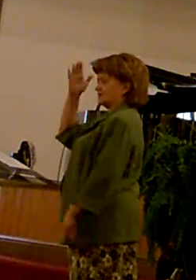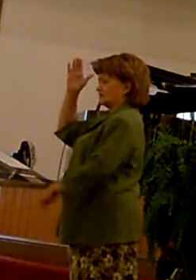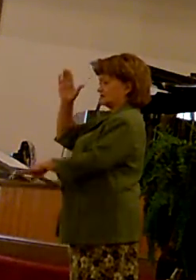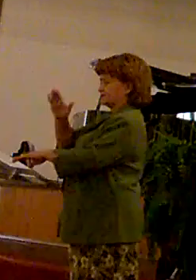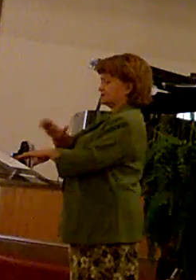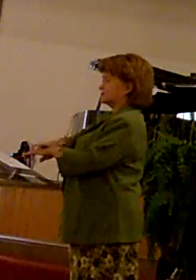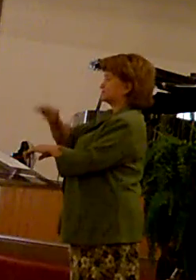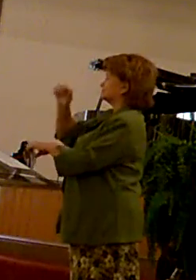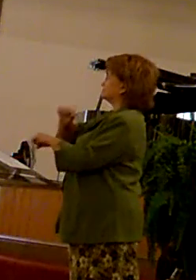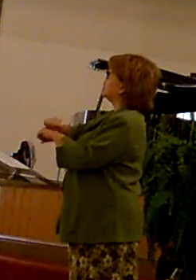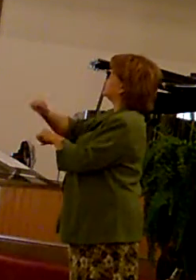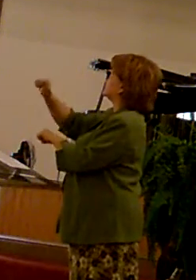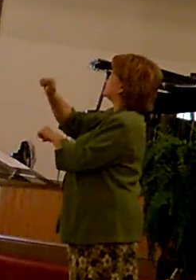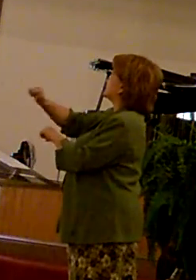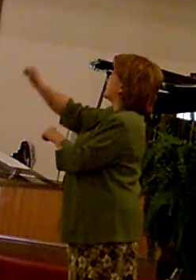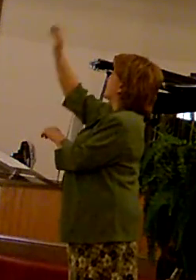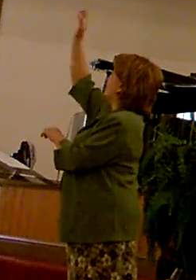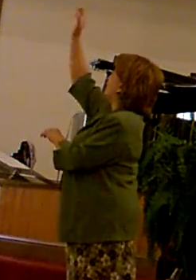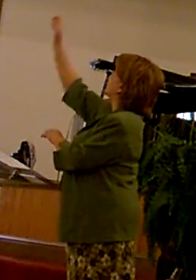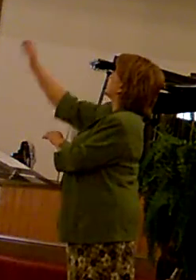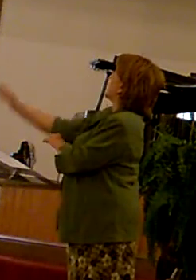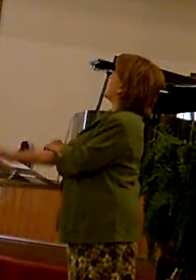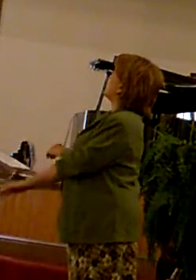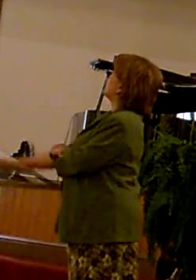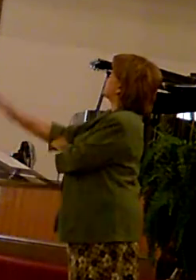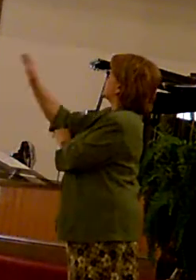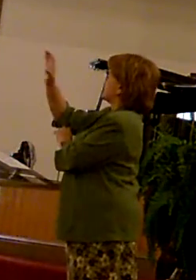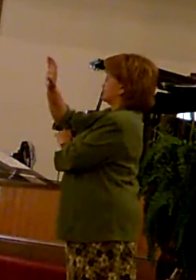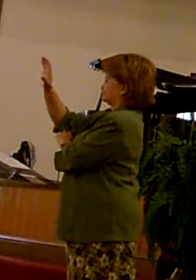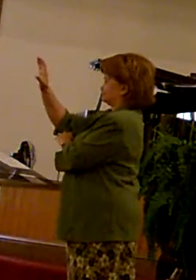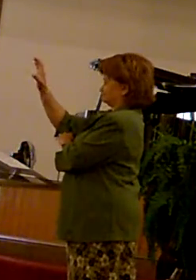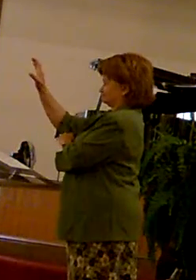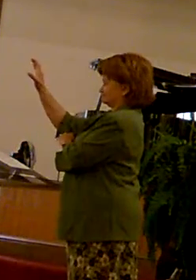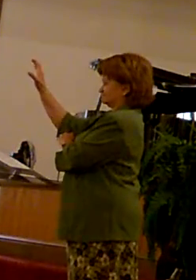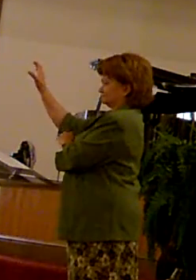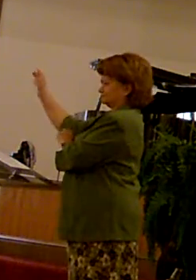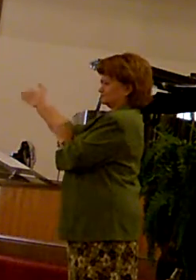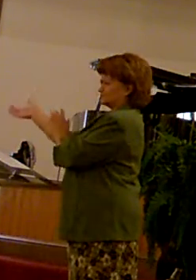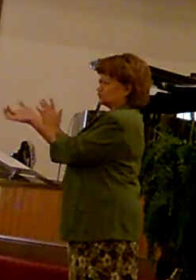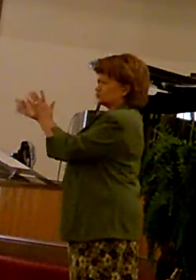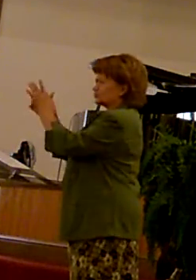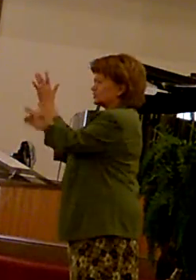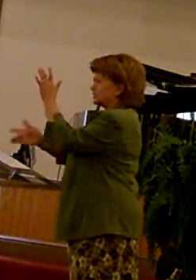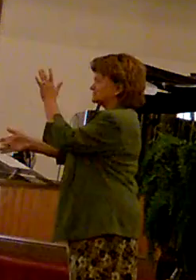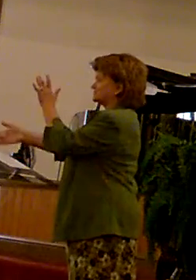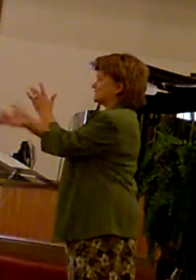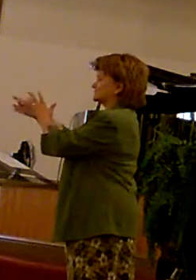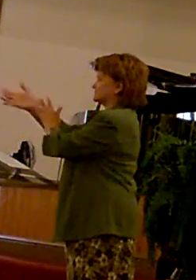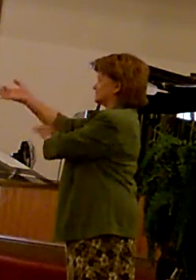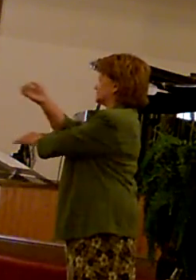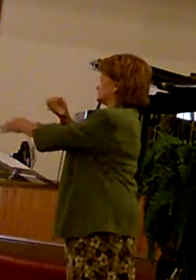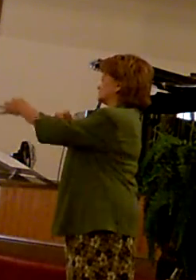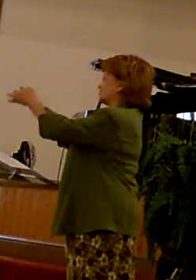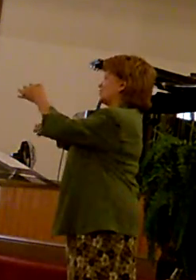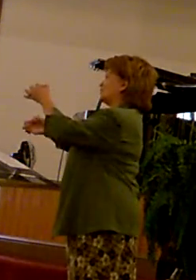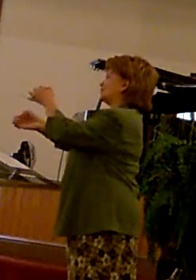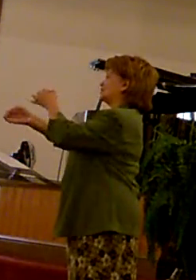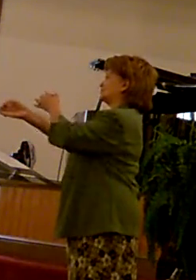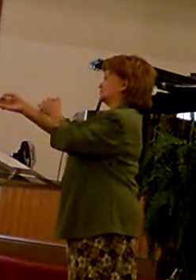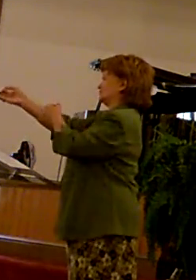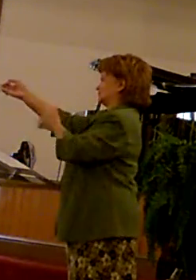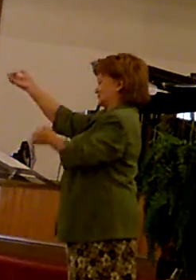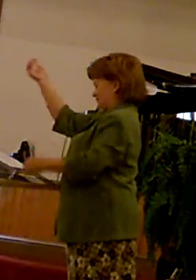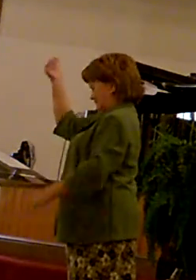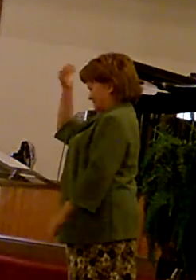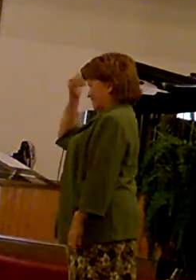Because of Calvary's mountain He took my place